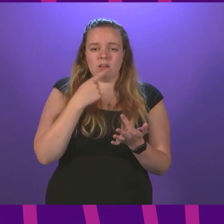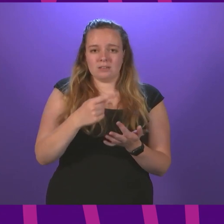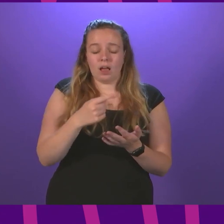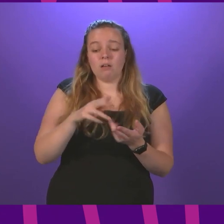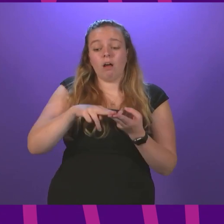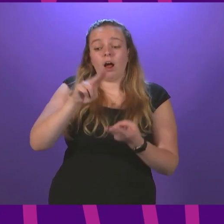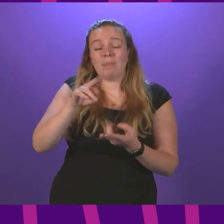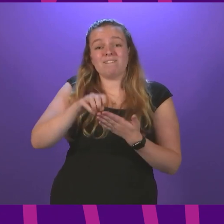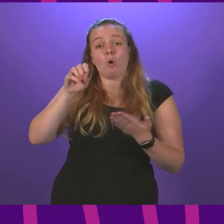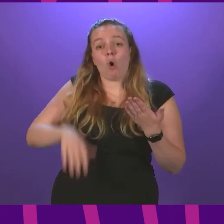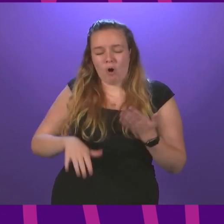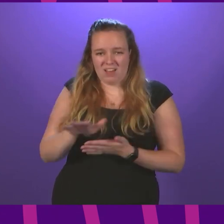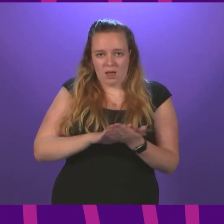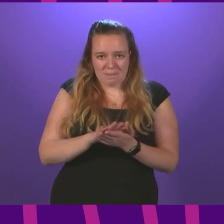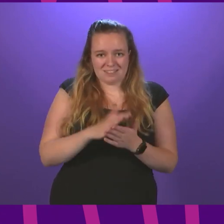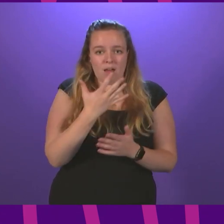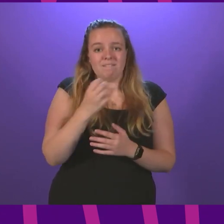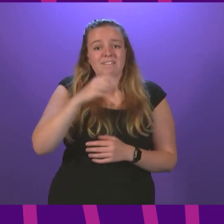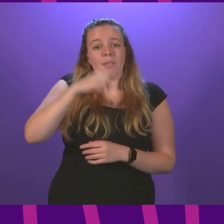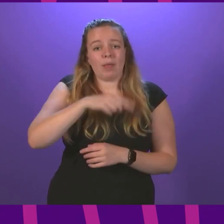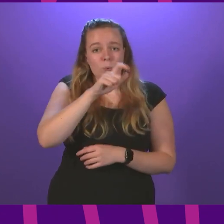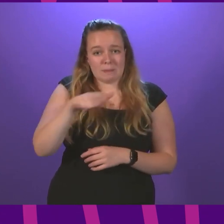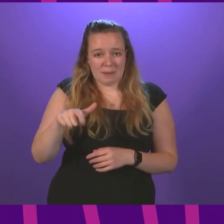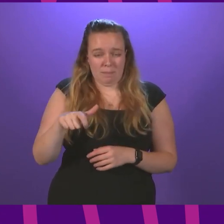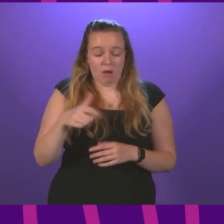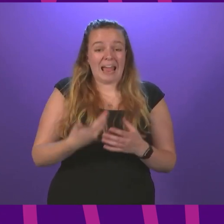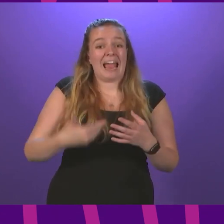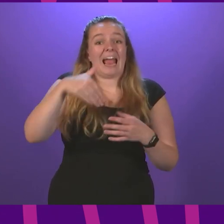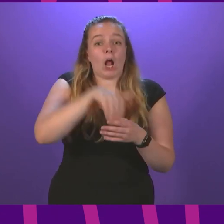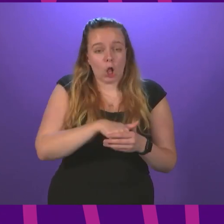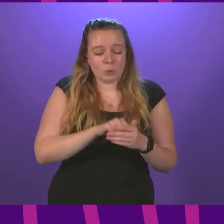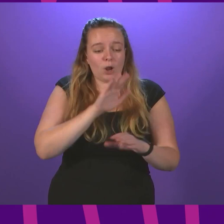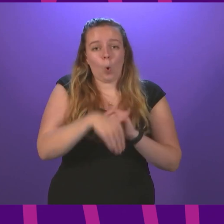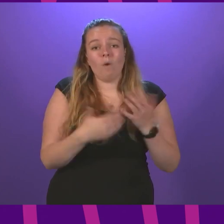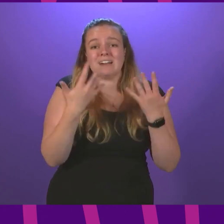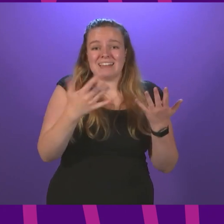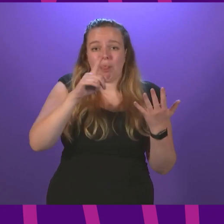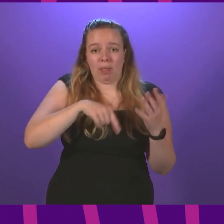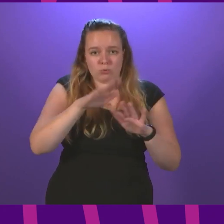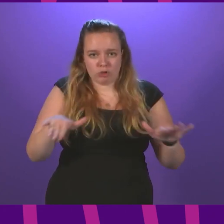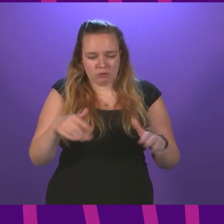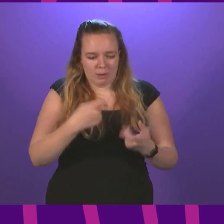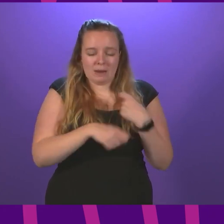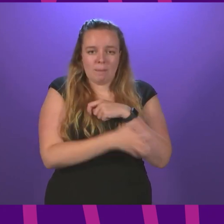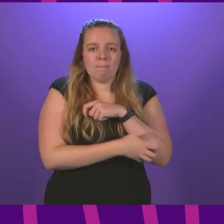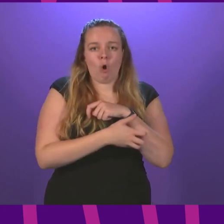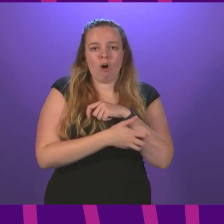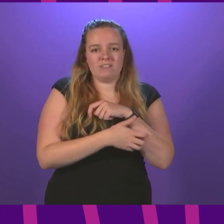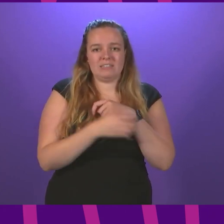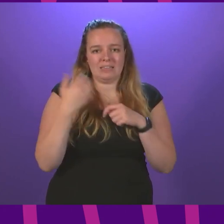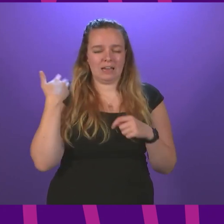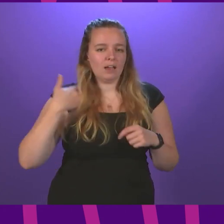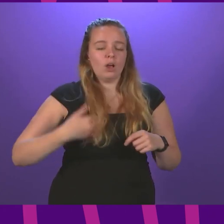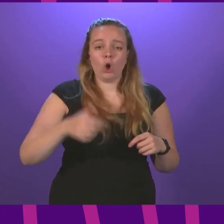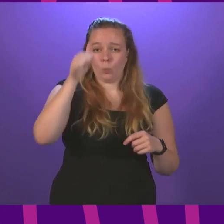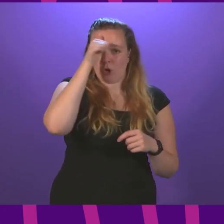uplift would move more than 50,000 people, including over 10,000 children, into relative poverty, when we